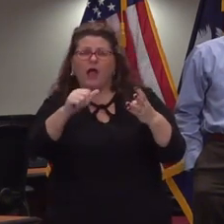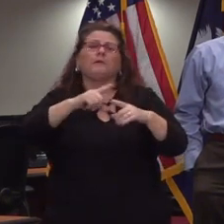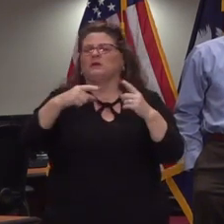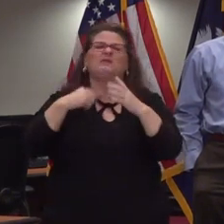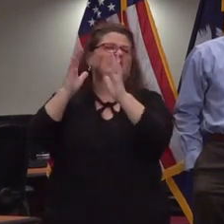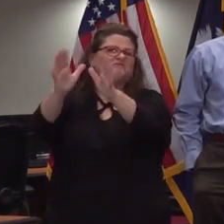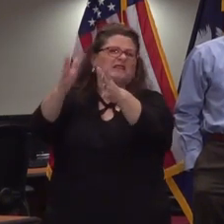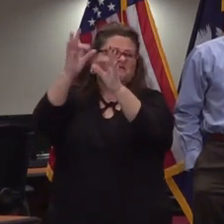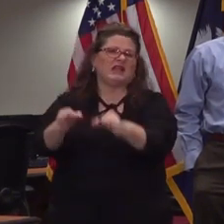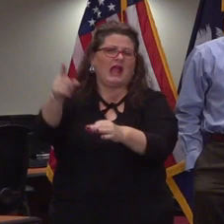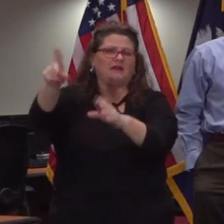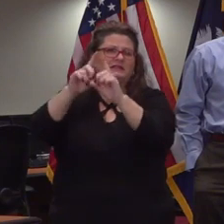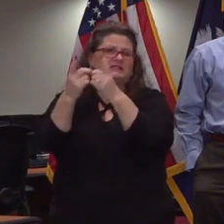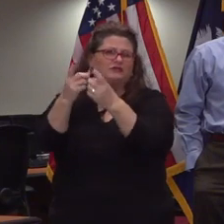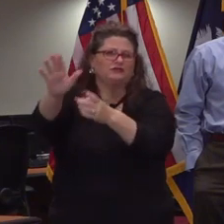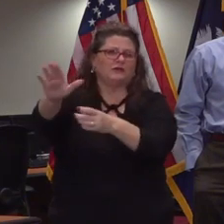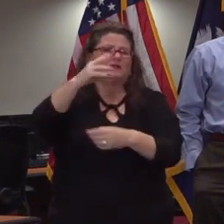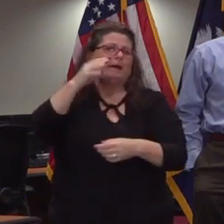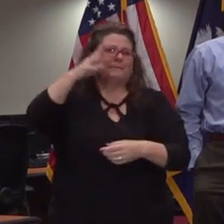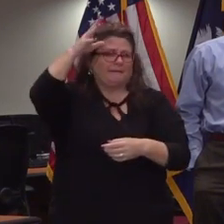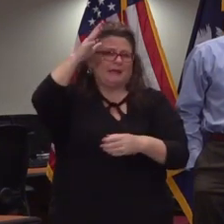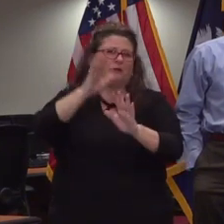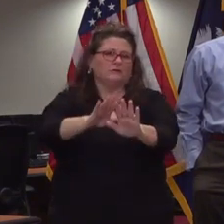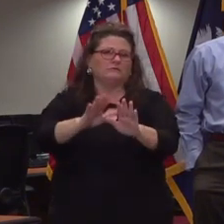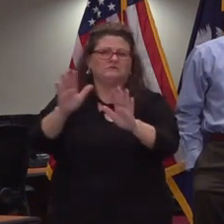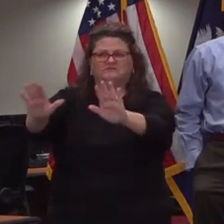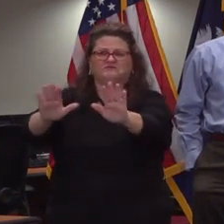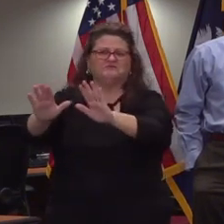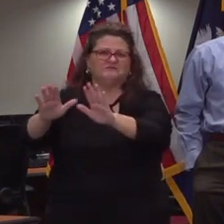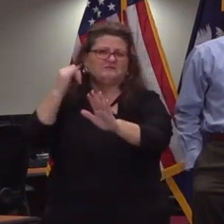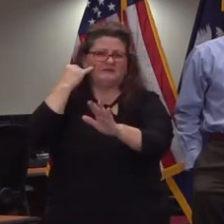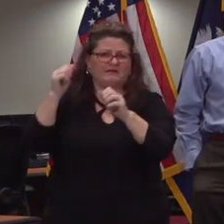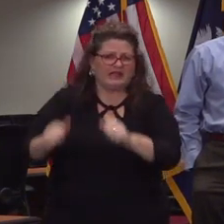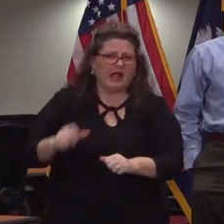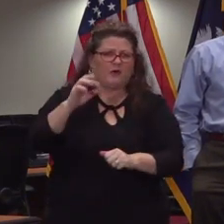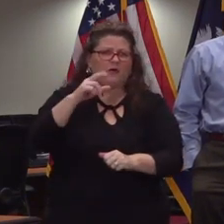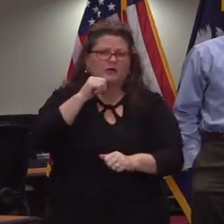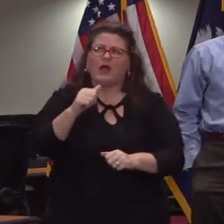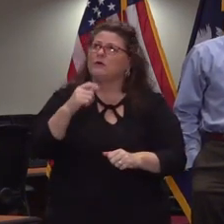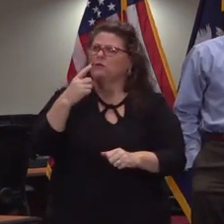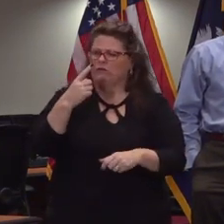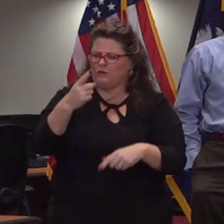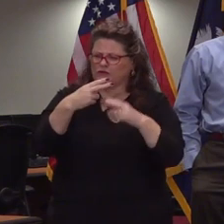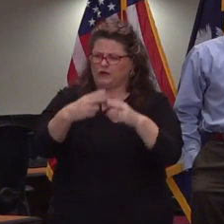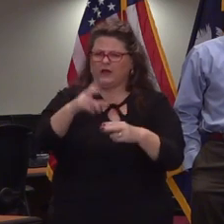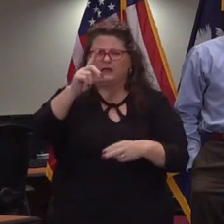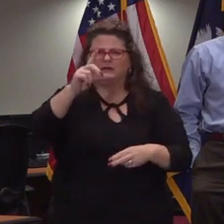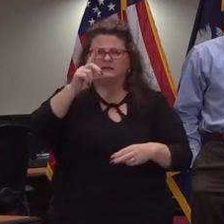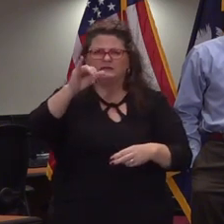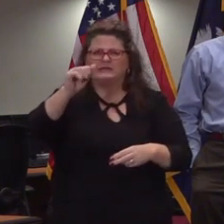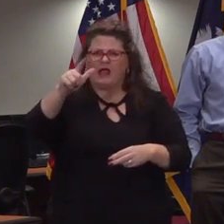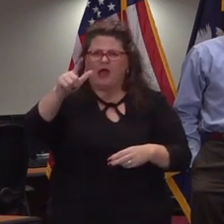district for that and that partnership with the parent if they feel comfortable that they could carry out some of those ones called a dial dial r for